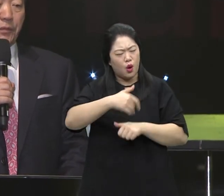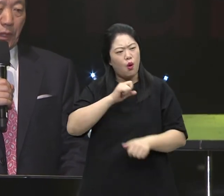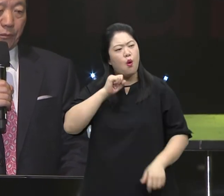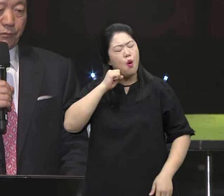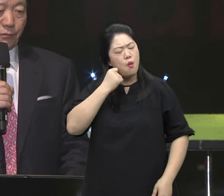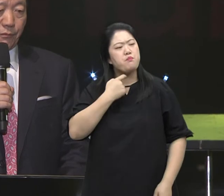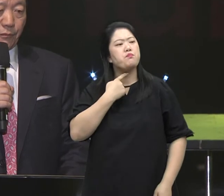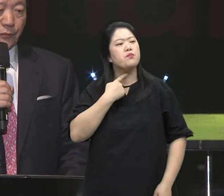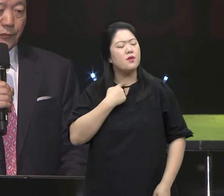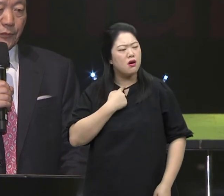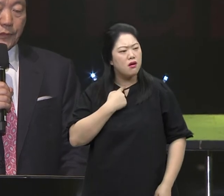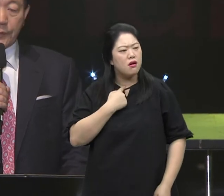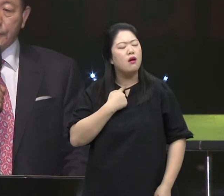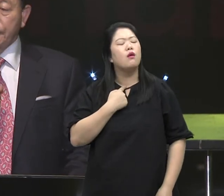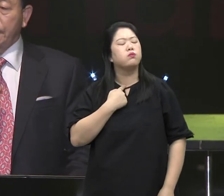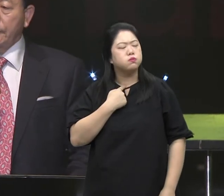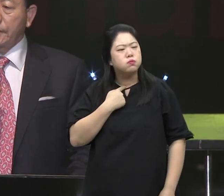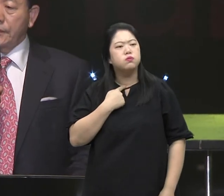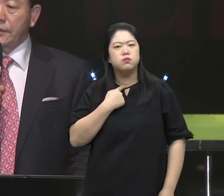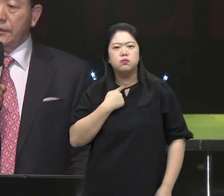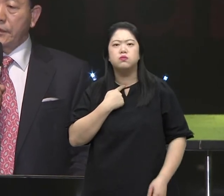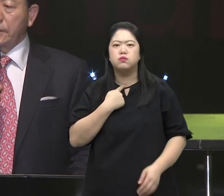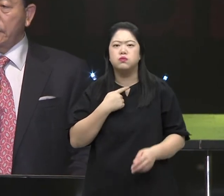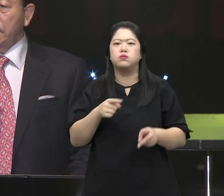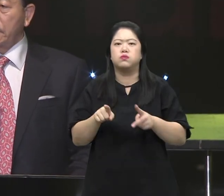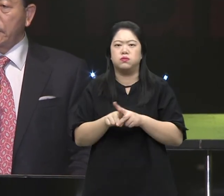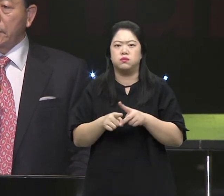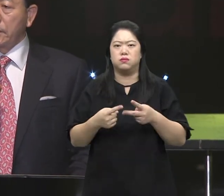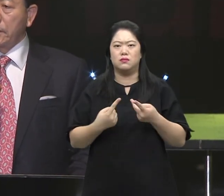And I realized that they too, like me, were in the midst of hardships.